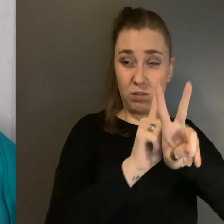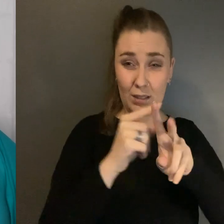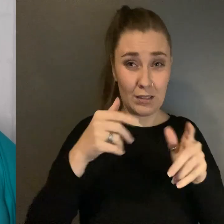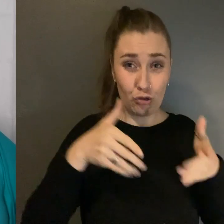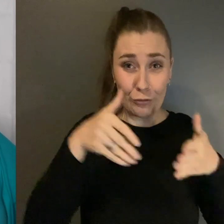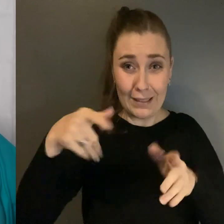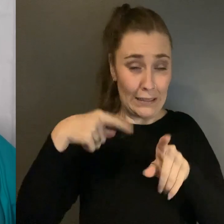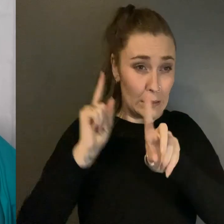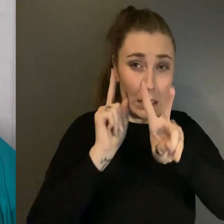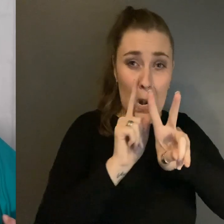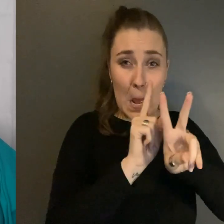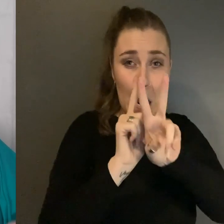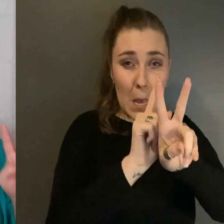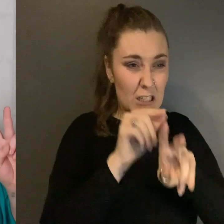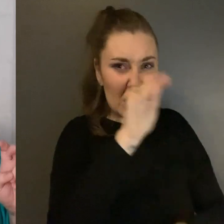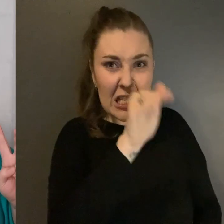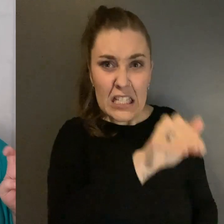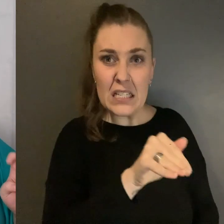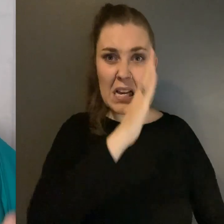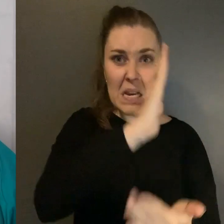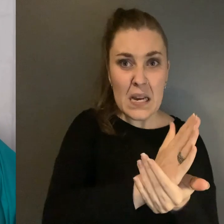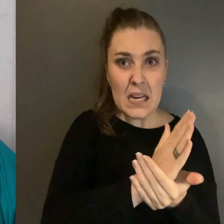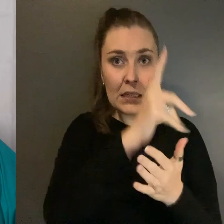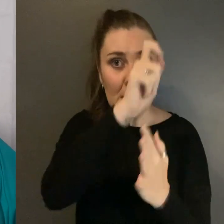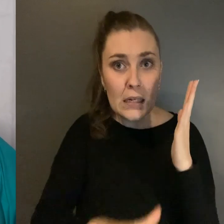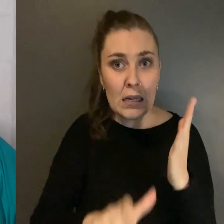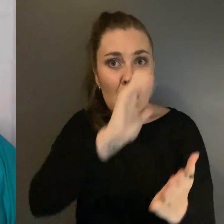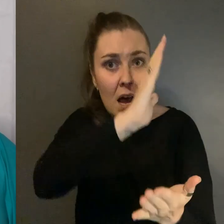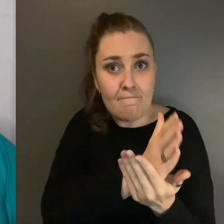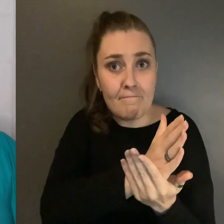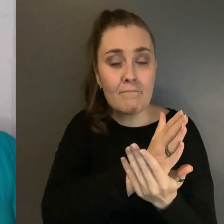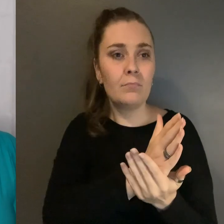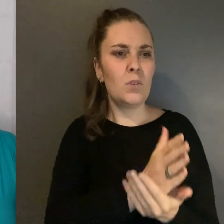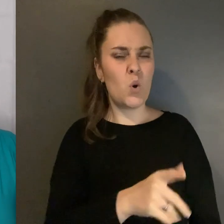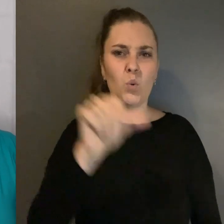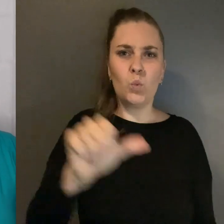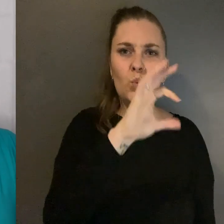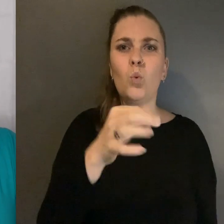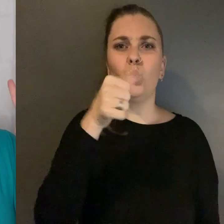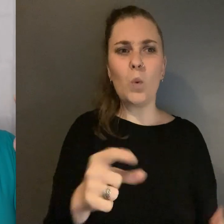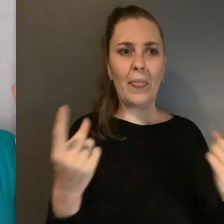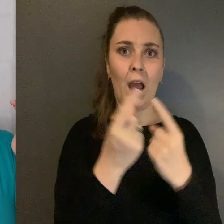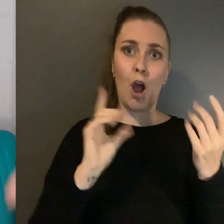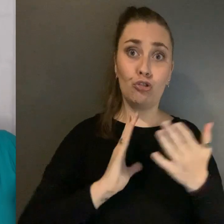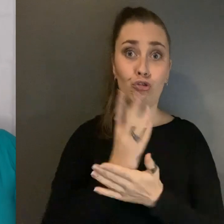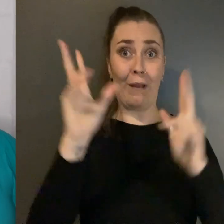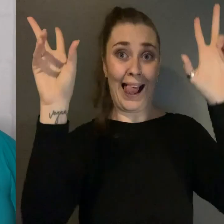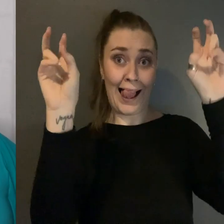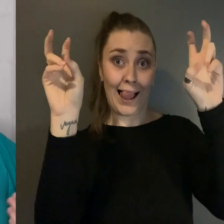interrogate us about whether we were really disabled and how dare we use things that real disabled people